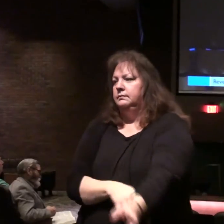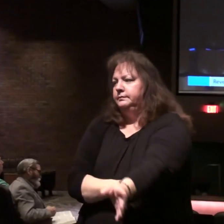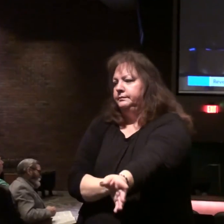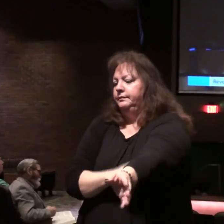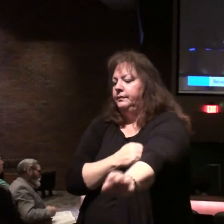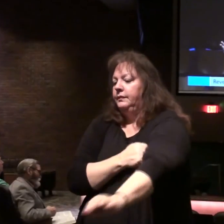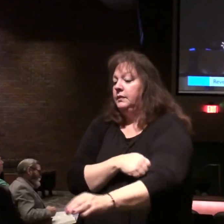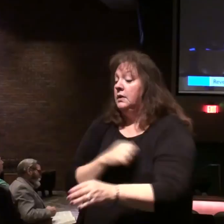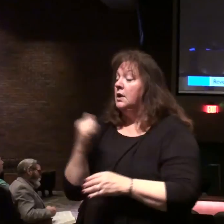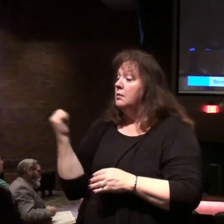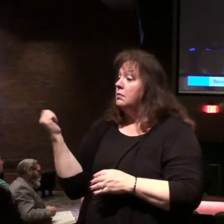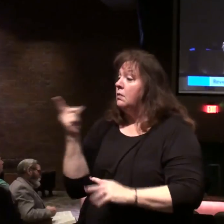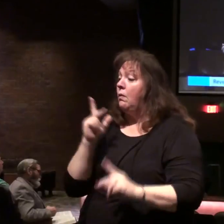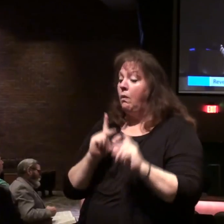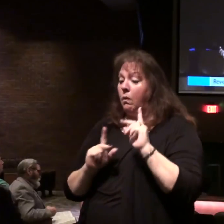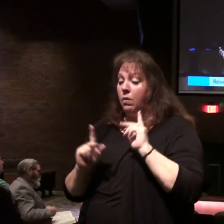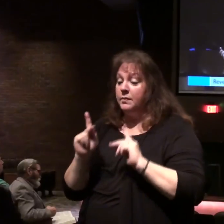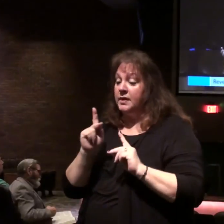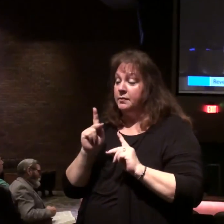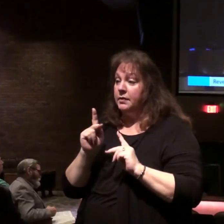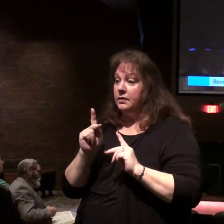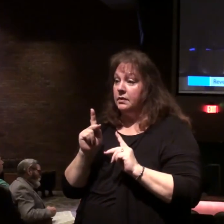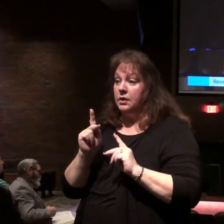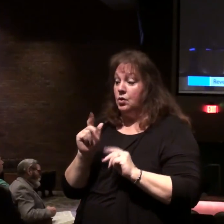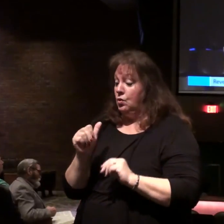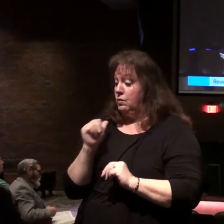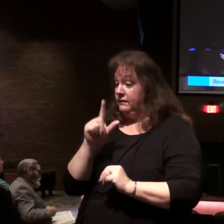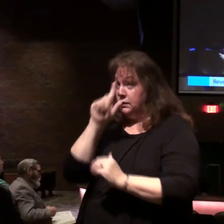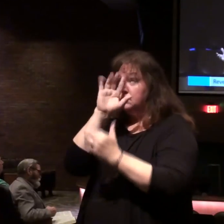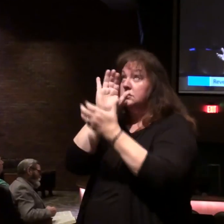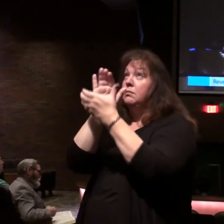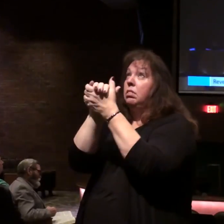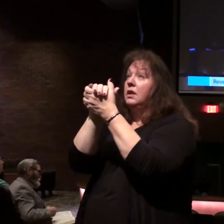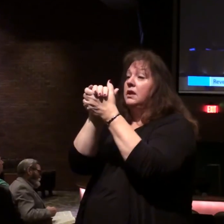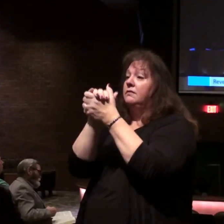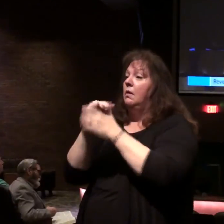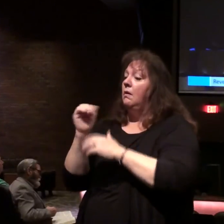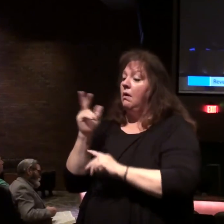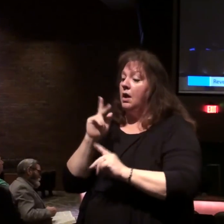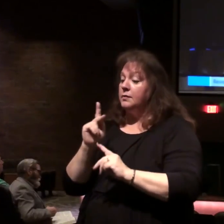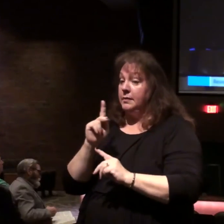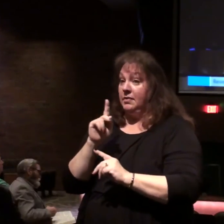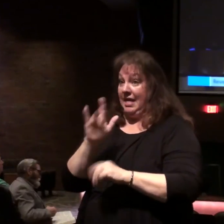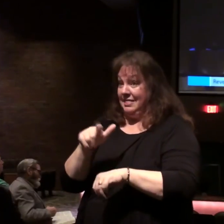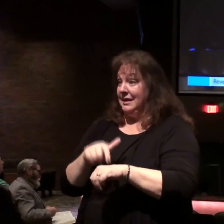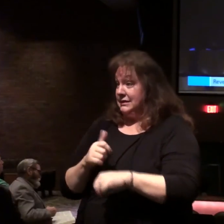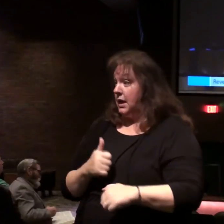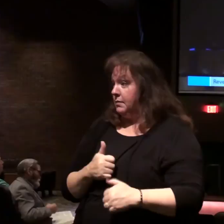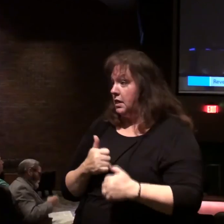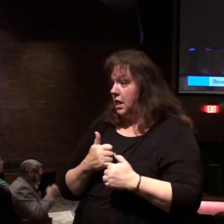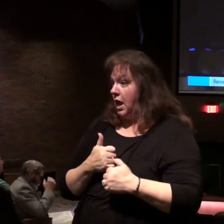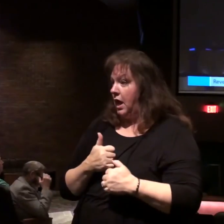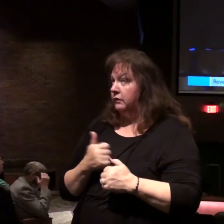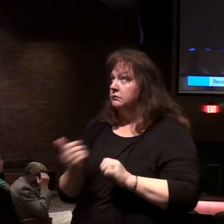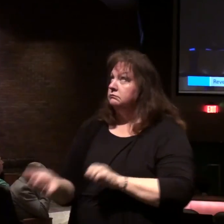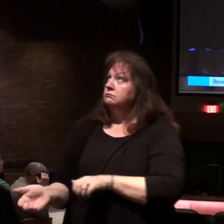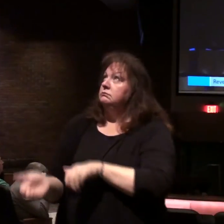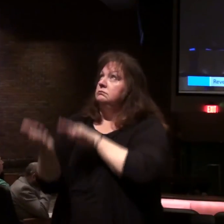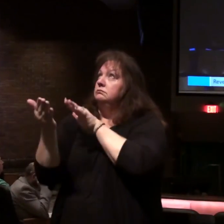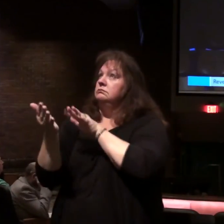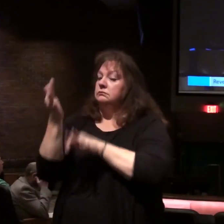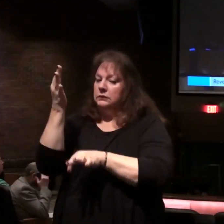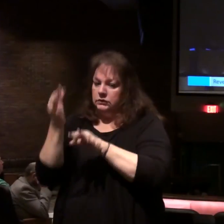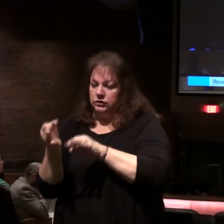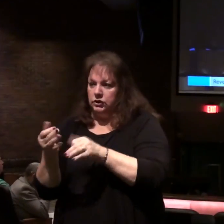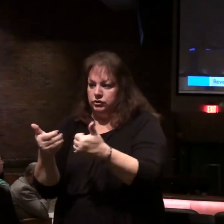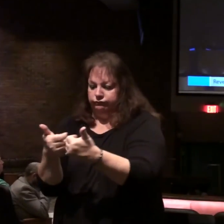but then all the people who are unbelievers all the people who are alive period will come before him to be judged and they'll